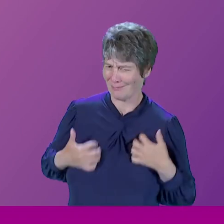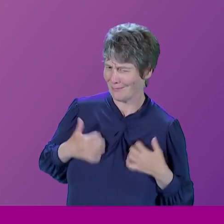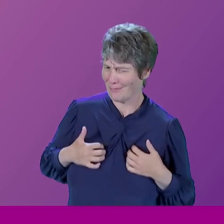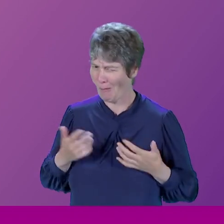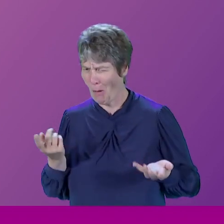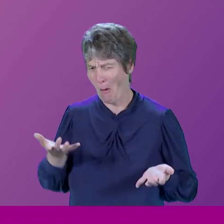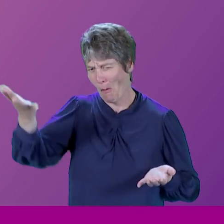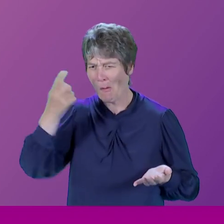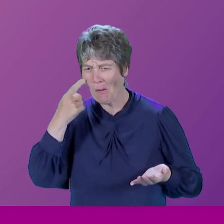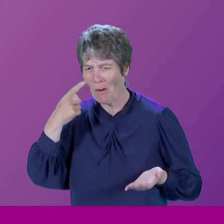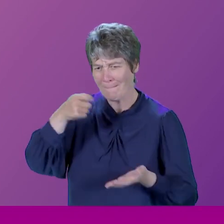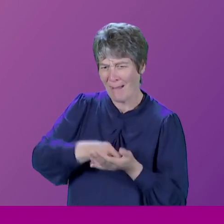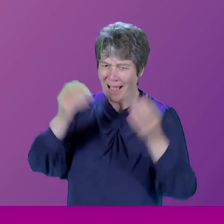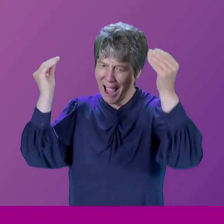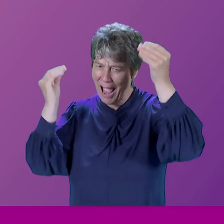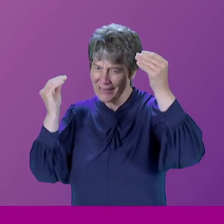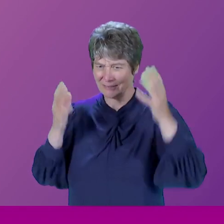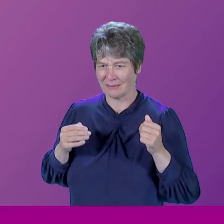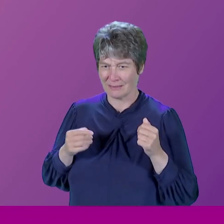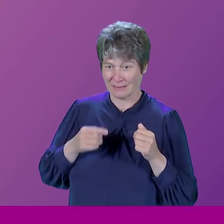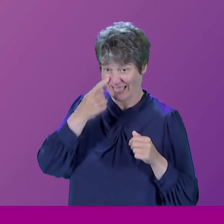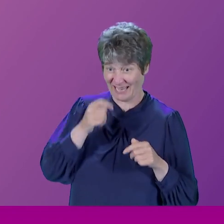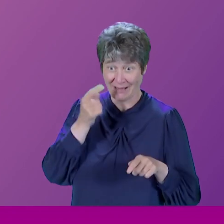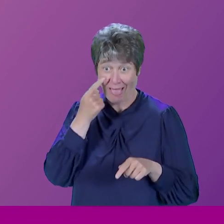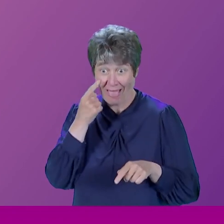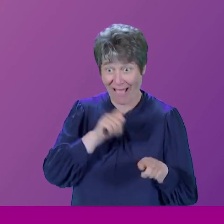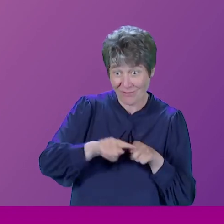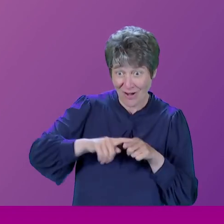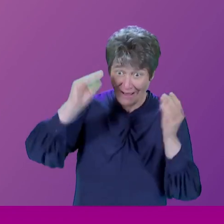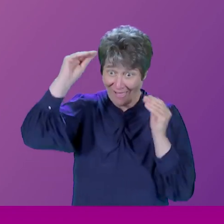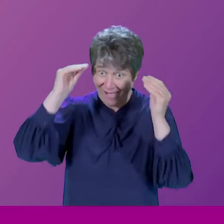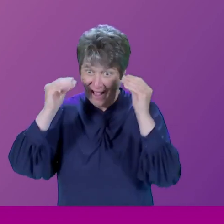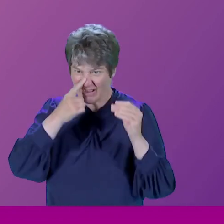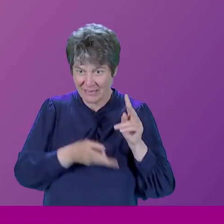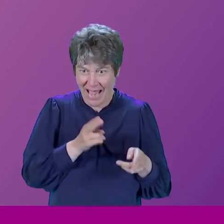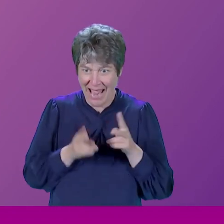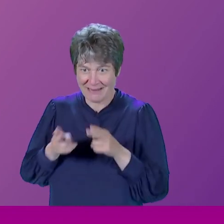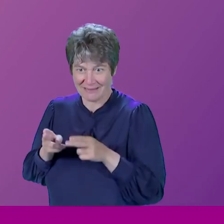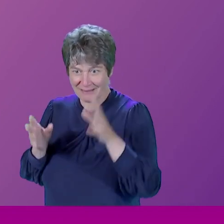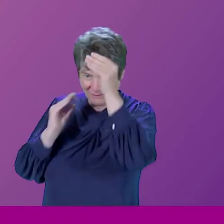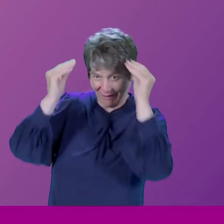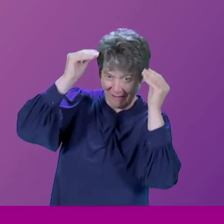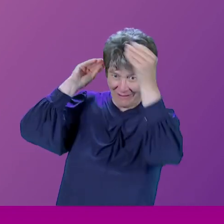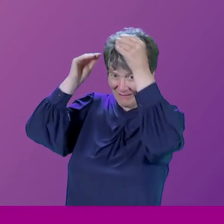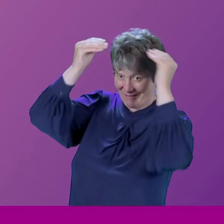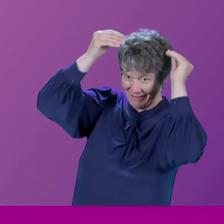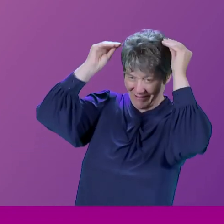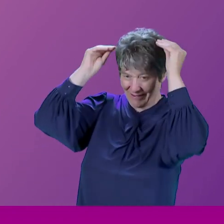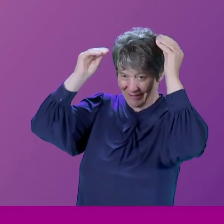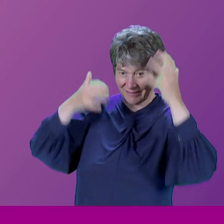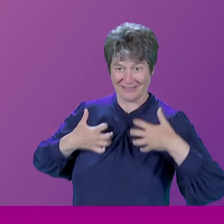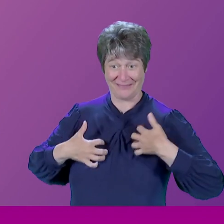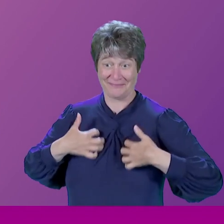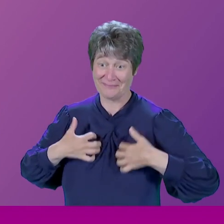imagine you can try lots and lots and lots, and you just cut the film like that, so that one hat after another appears on your head. It's always